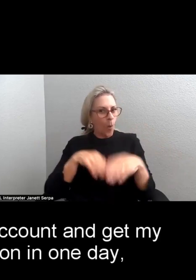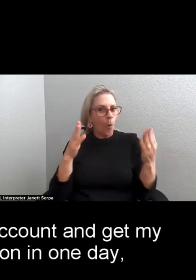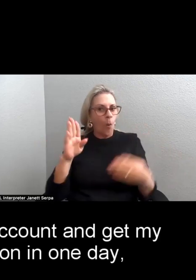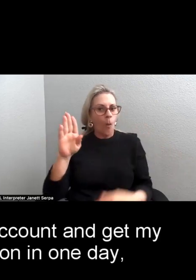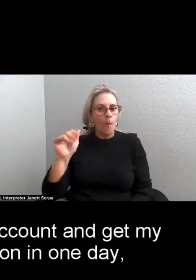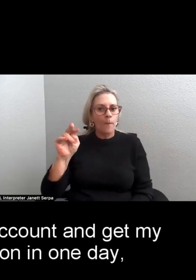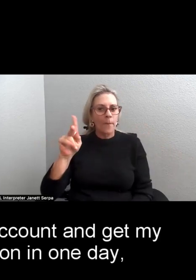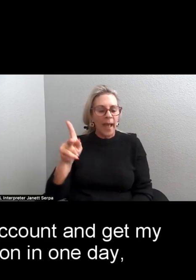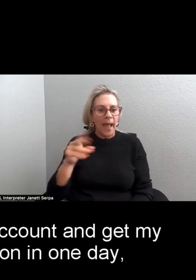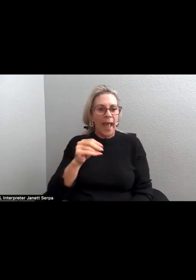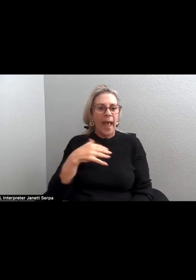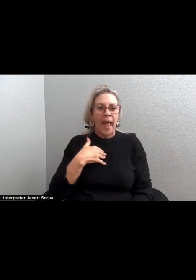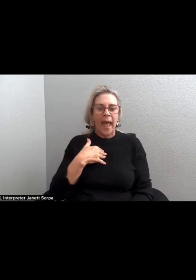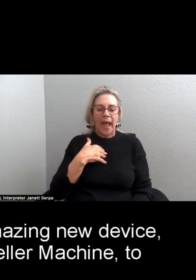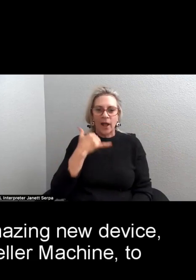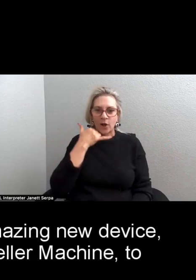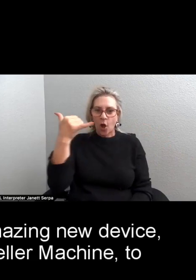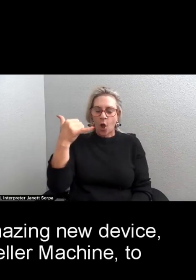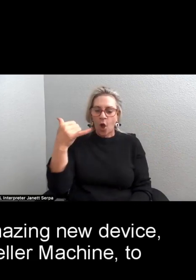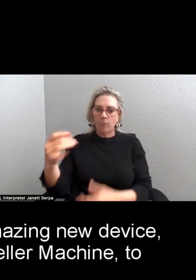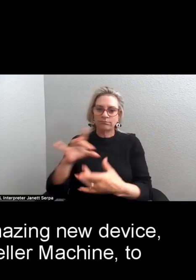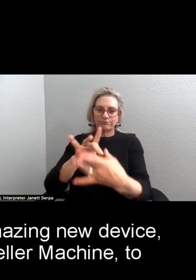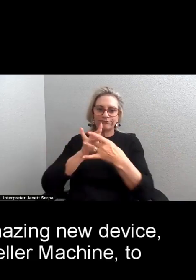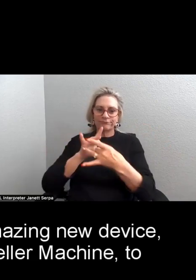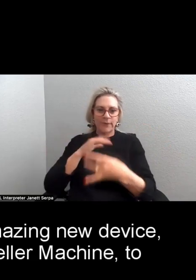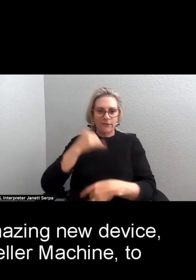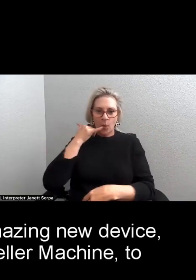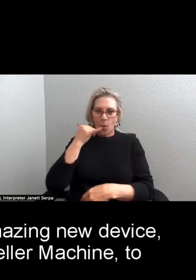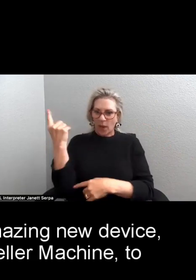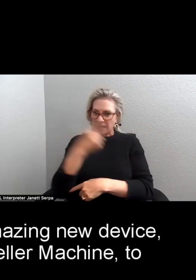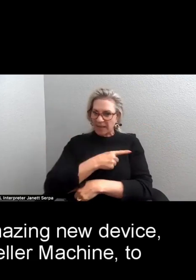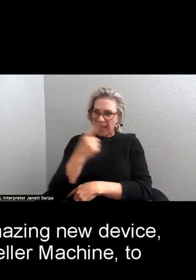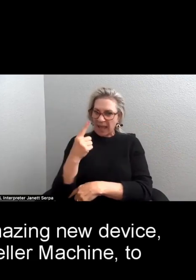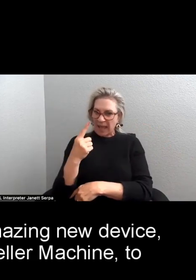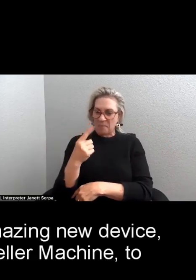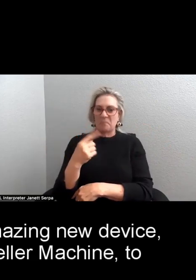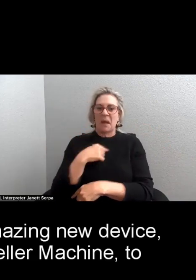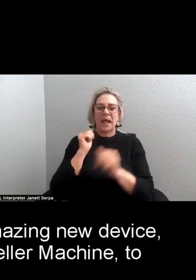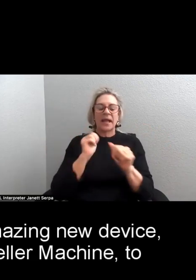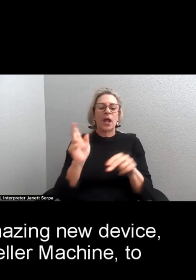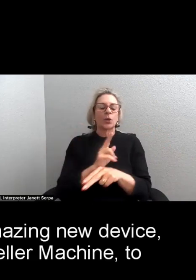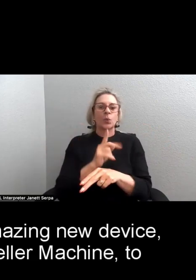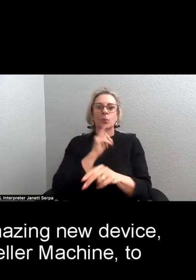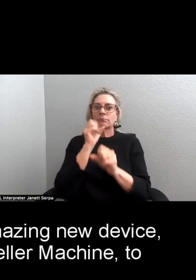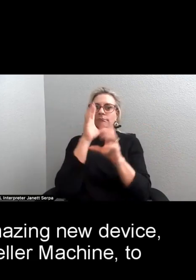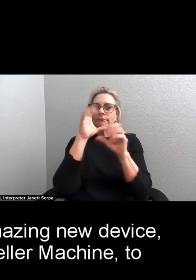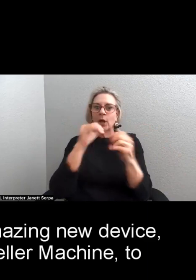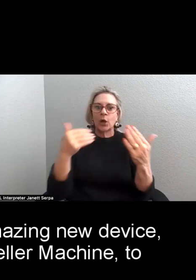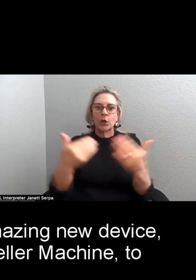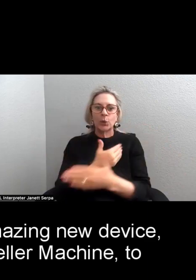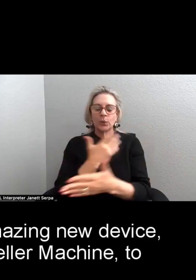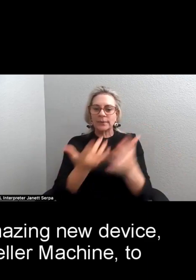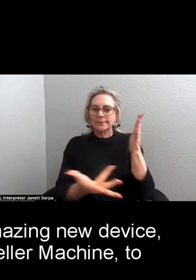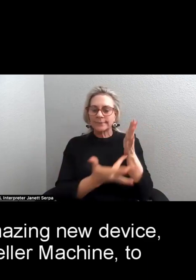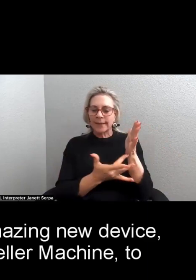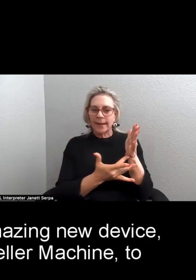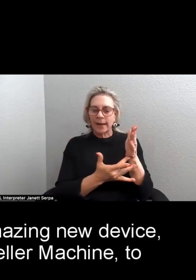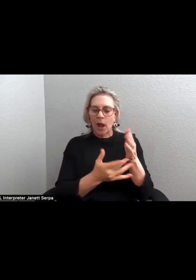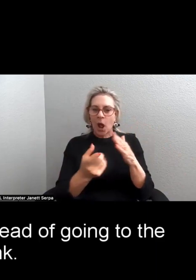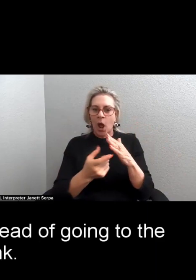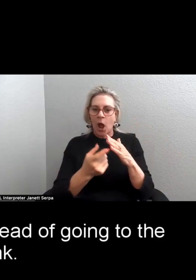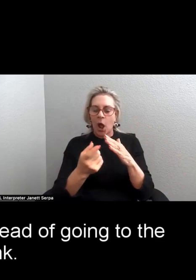connection in one day, that I can use an amazing new device, the automated teller machine,